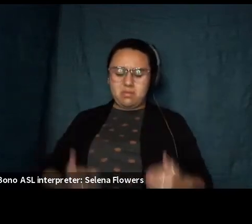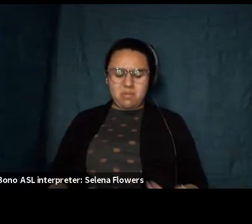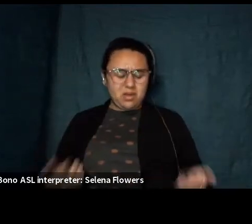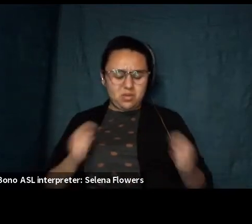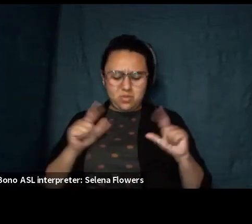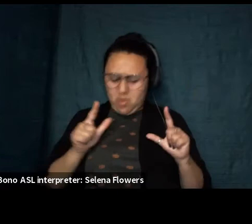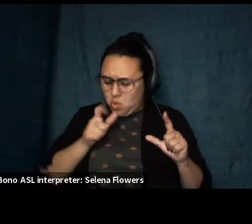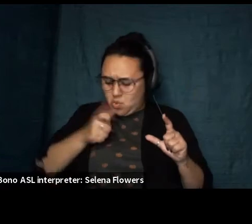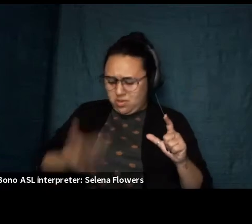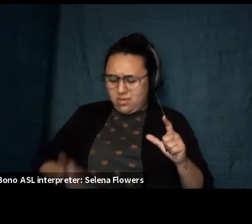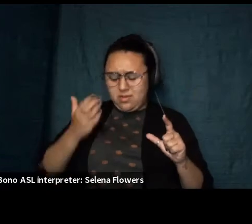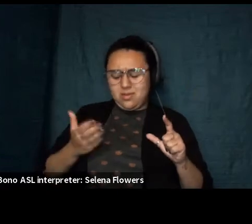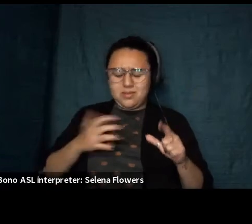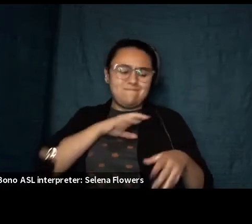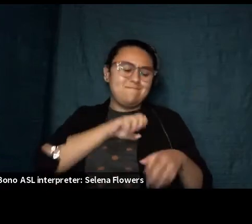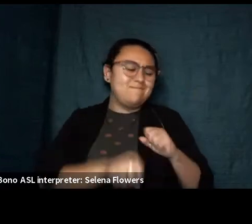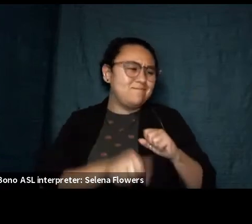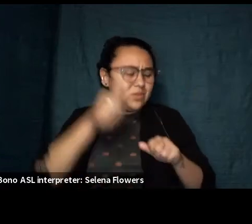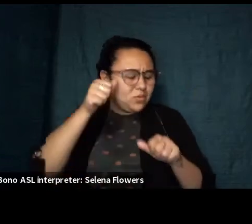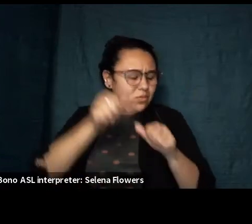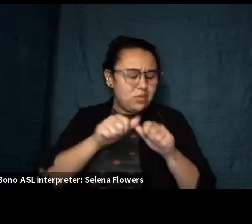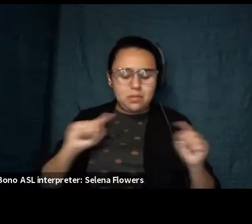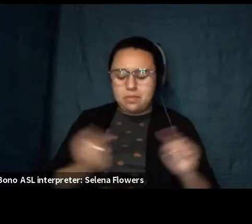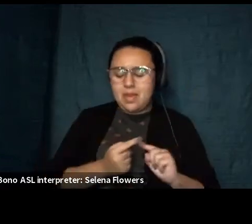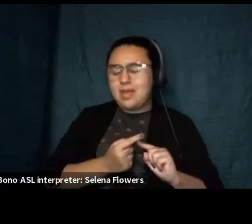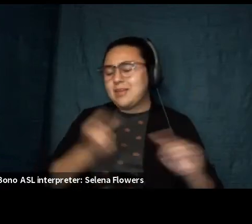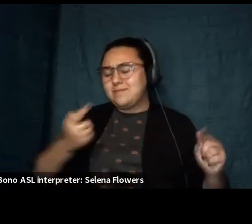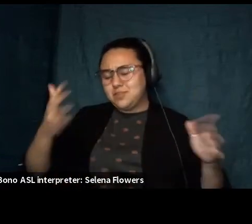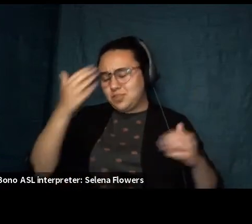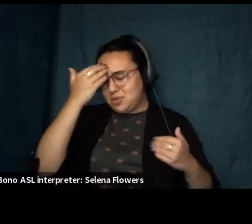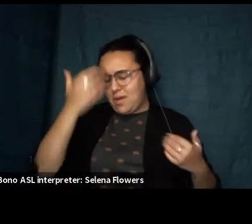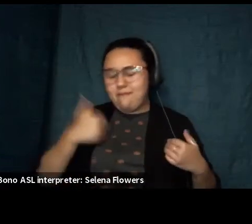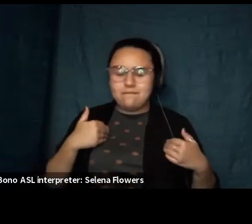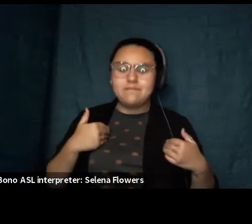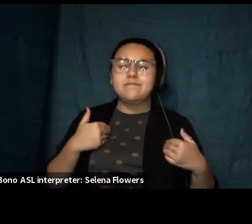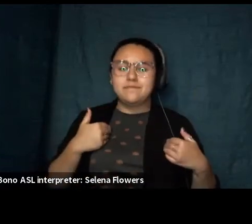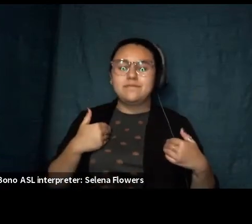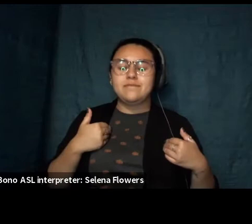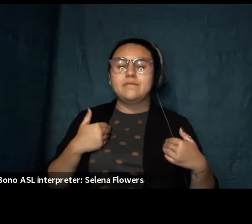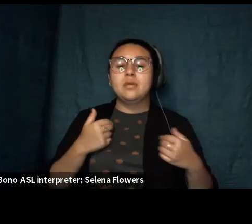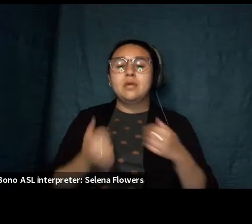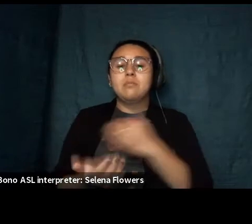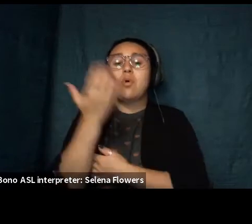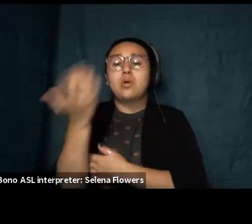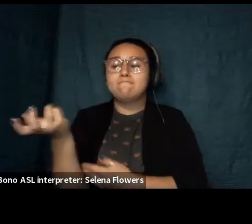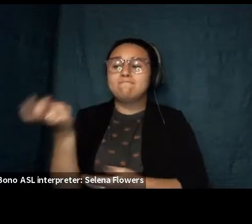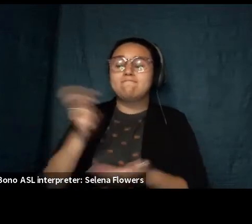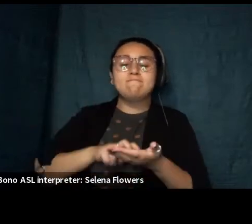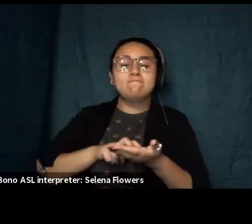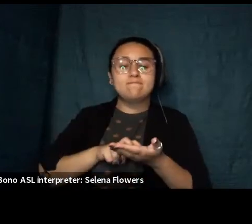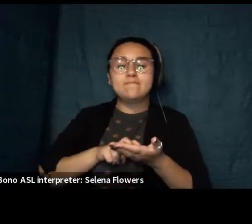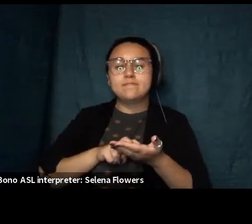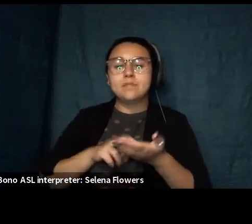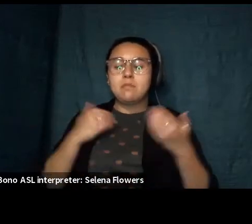remembering pain familiar as a fist i know in the morning i wake and my body wears